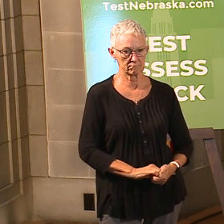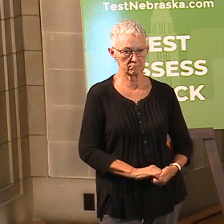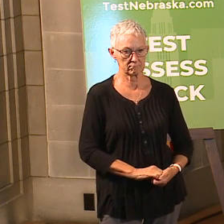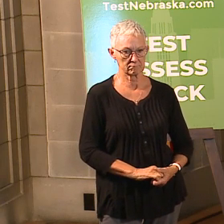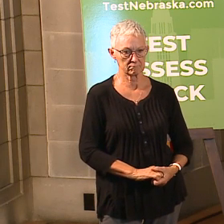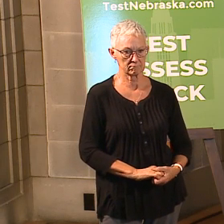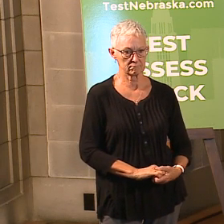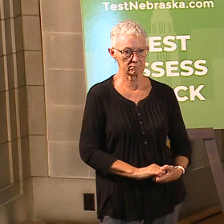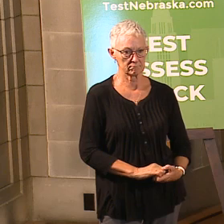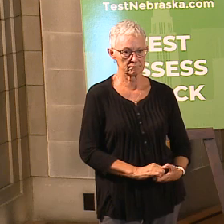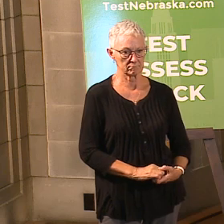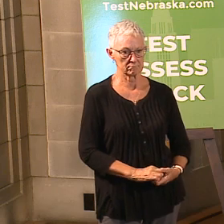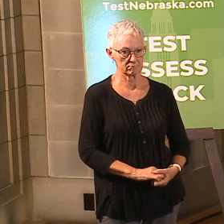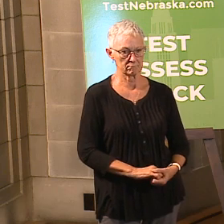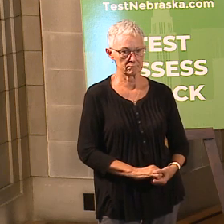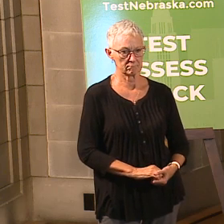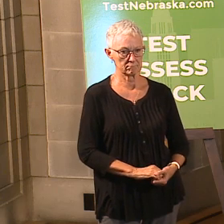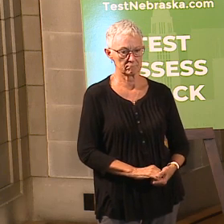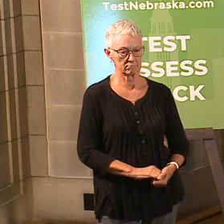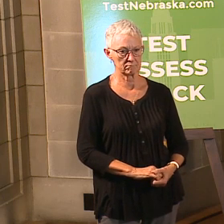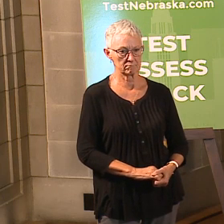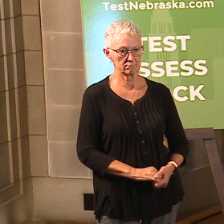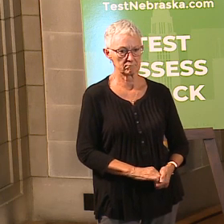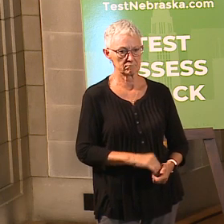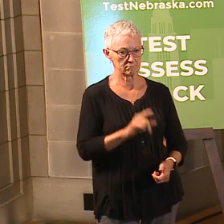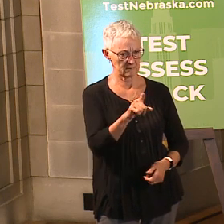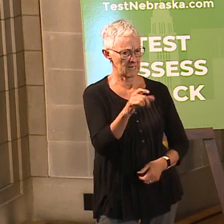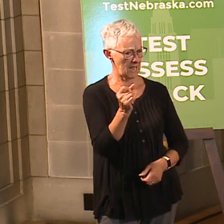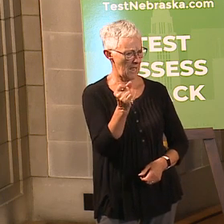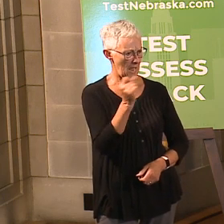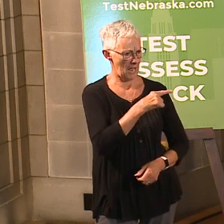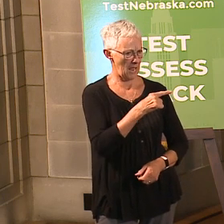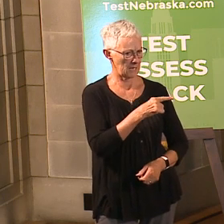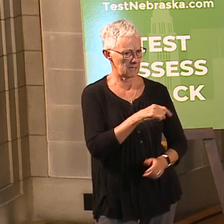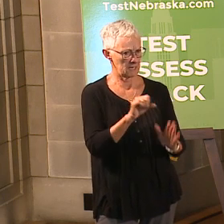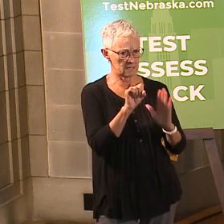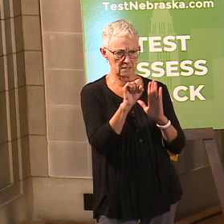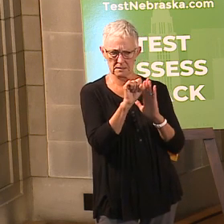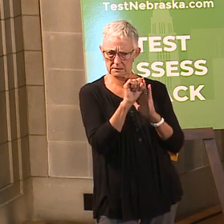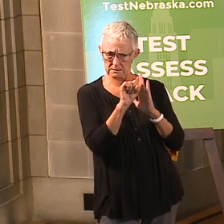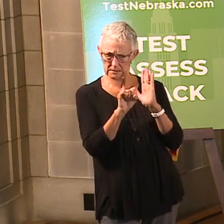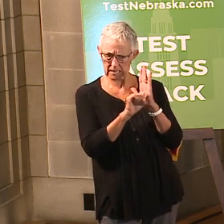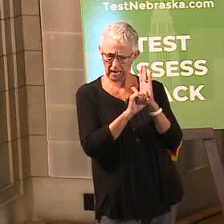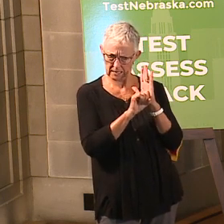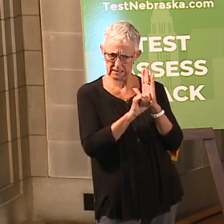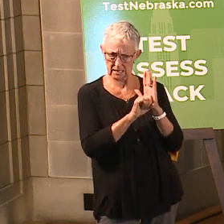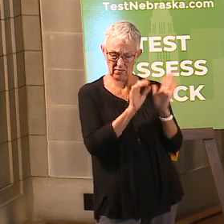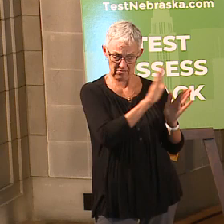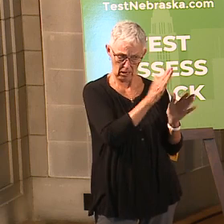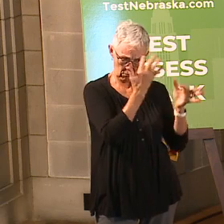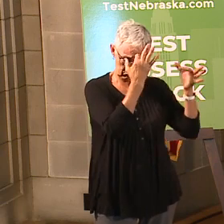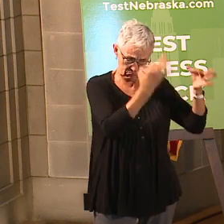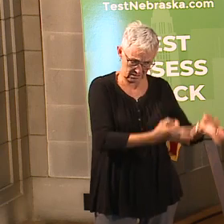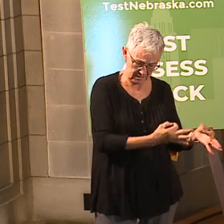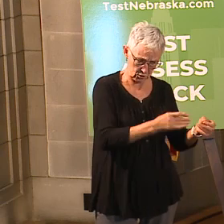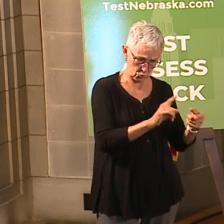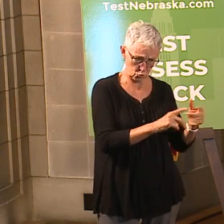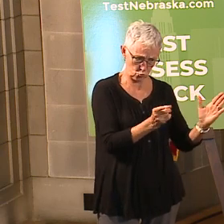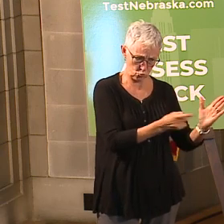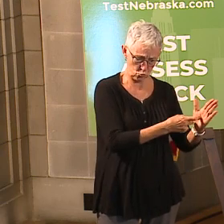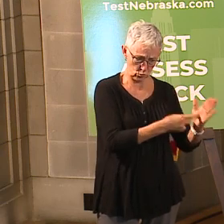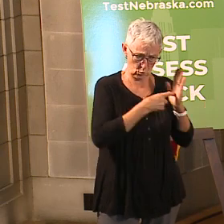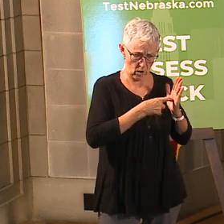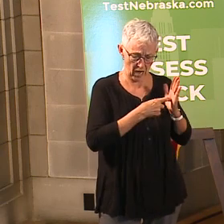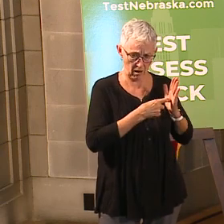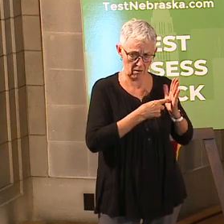similar to these older months or are different states and other decisions? So the question is is it up to the state to